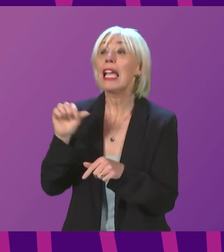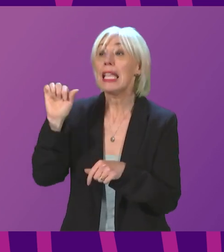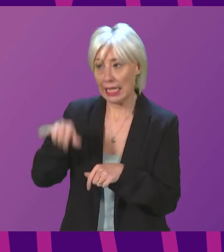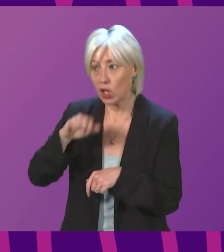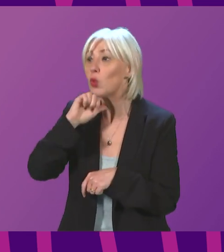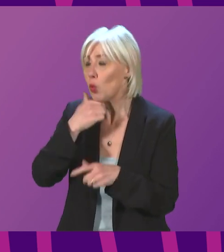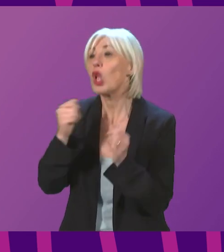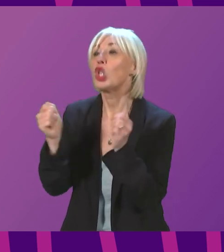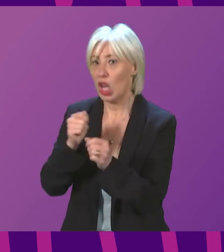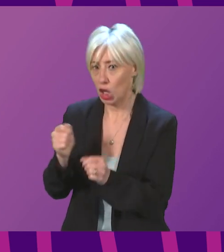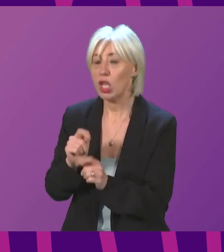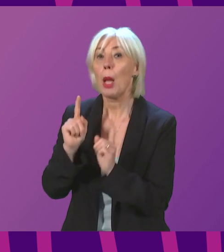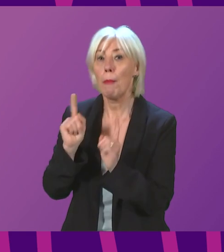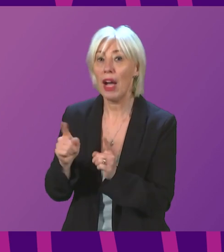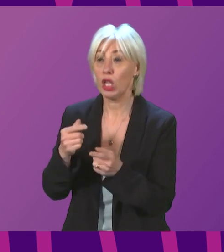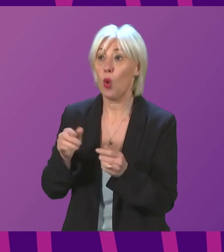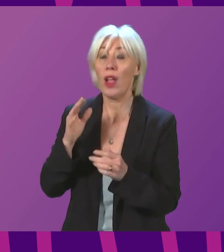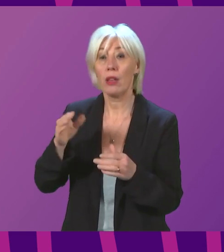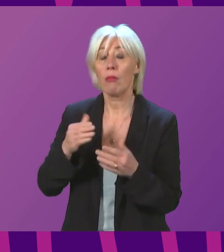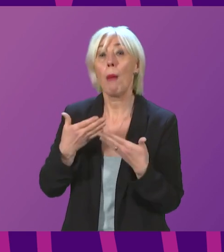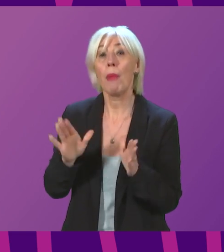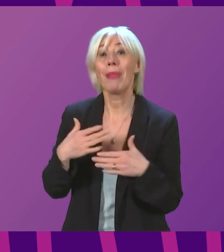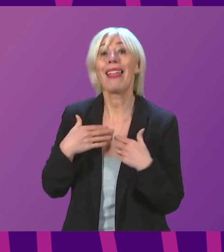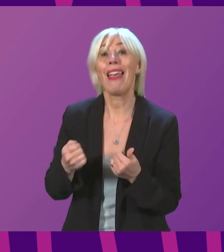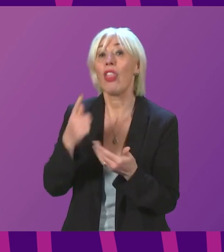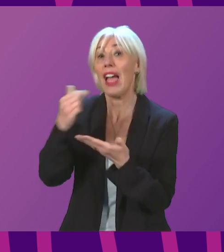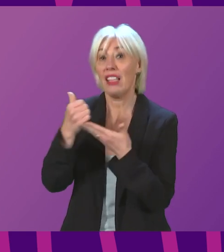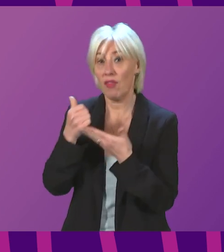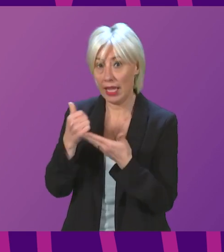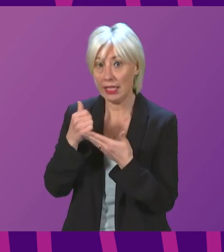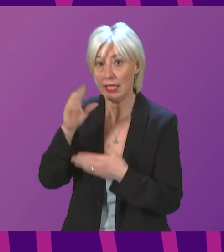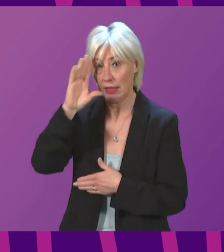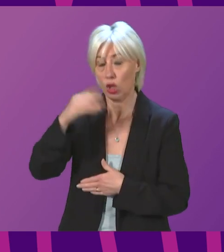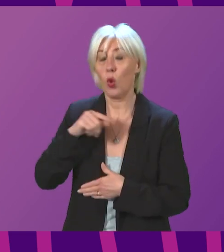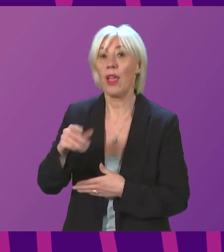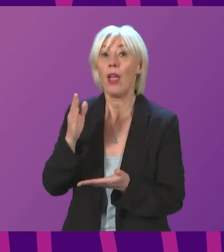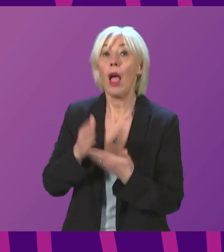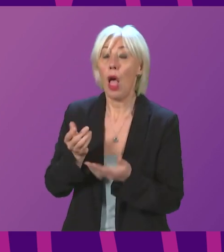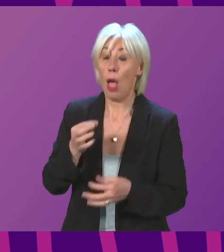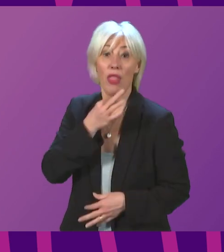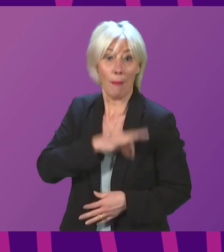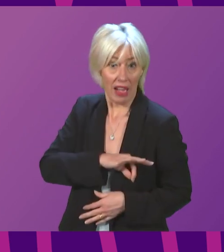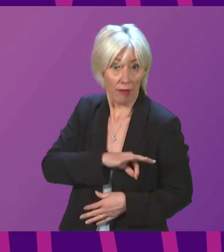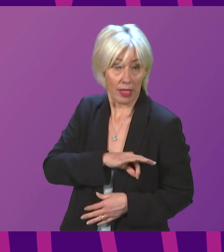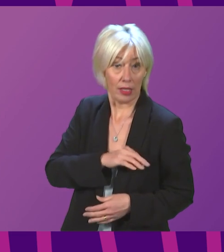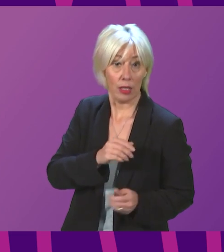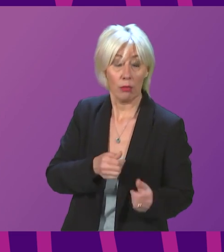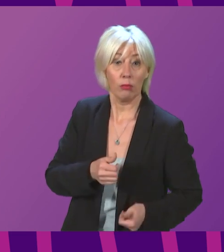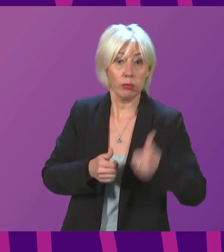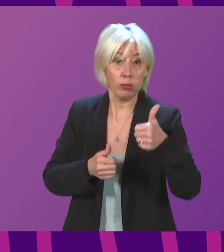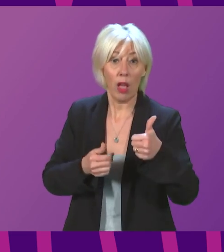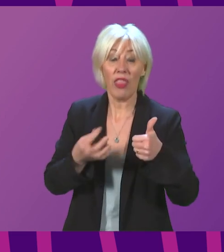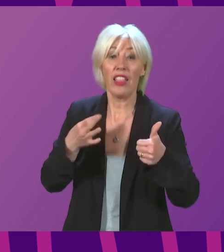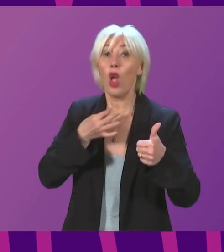changes just as soon as the public health advice says that the benefits of doing so outweigh the risks of doing so. I think,